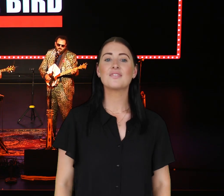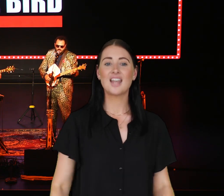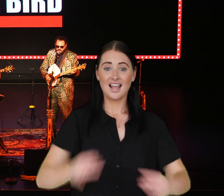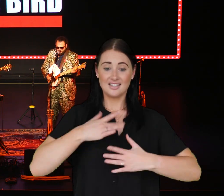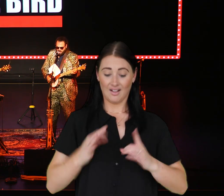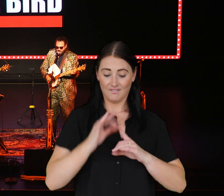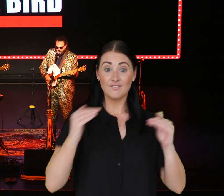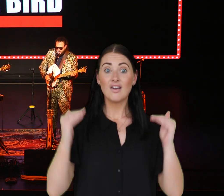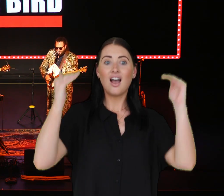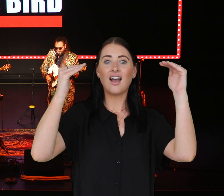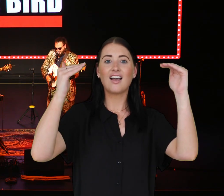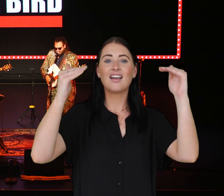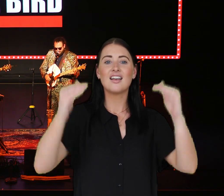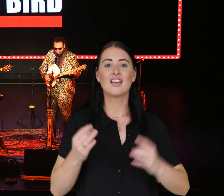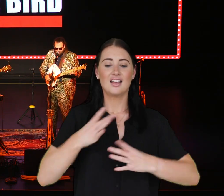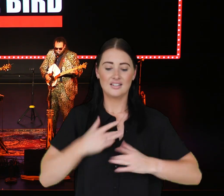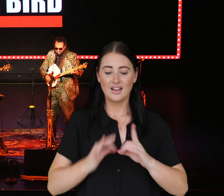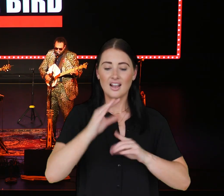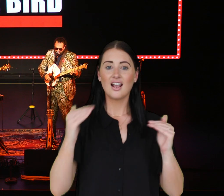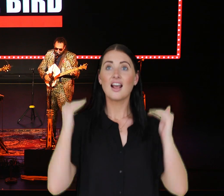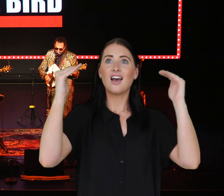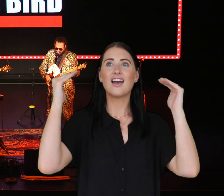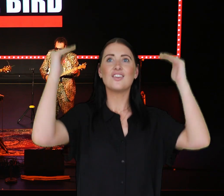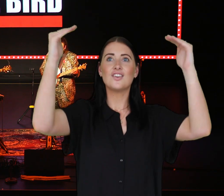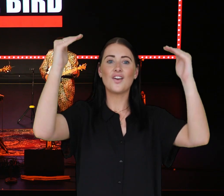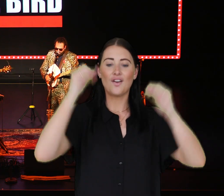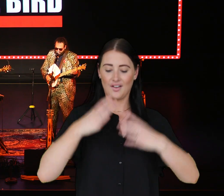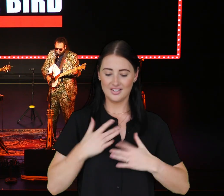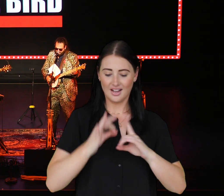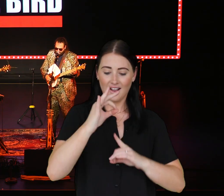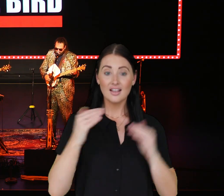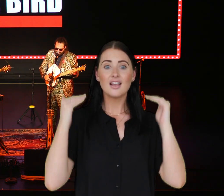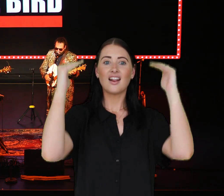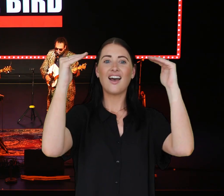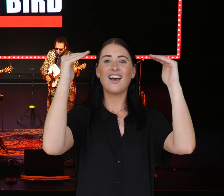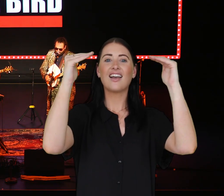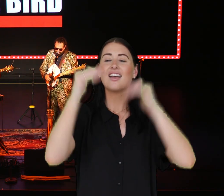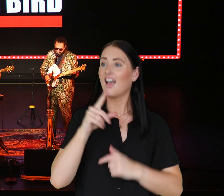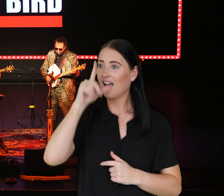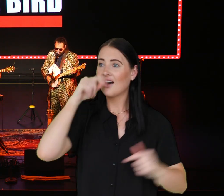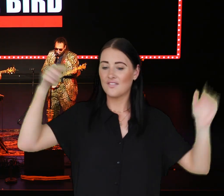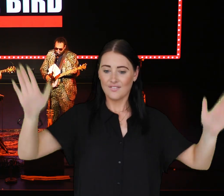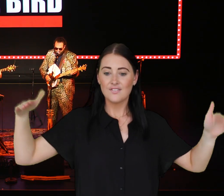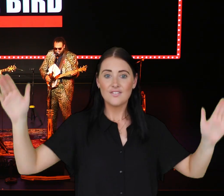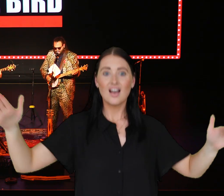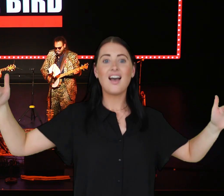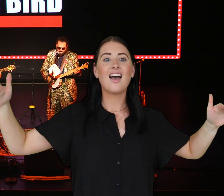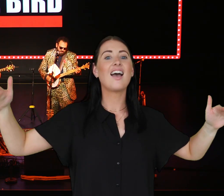Taking it high, taking it higher, taking it higher! as high as we can fly